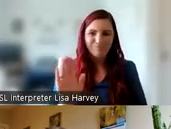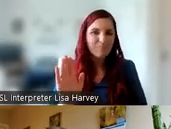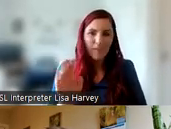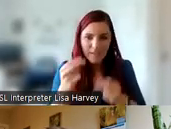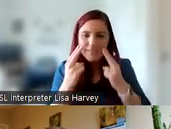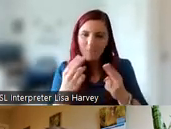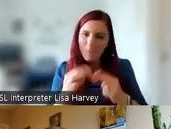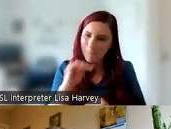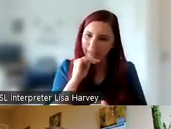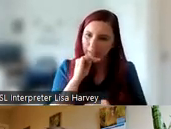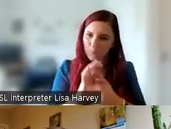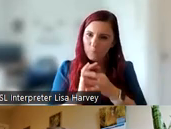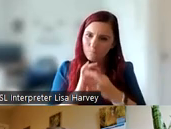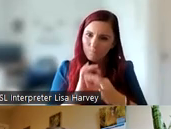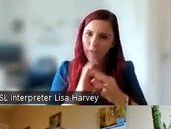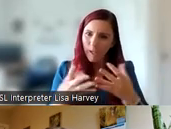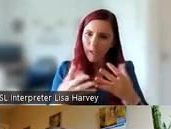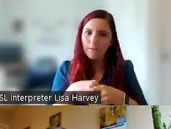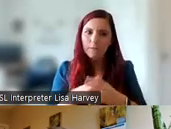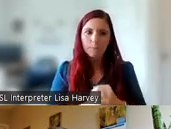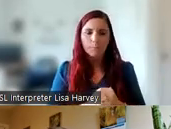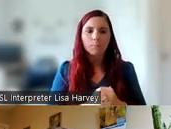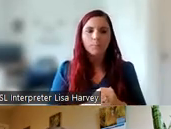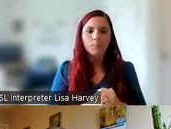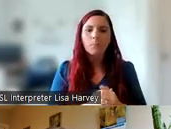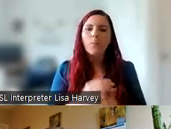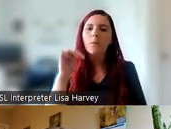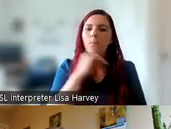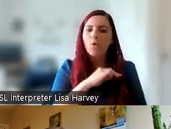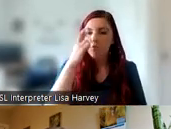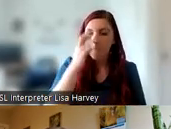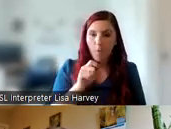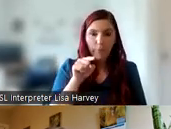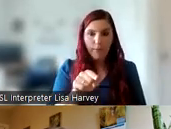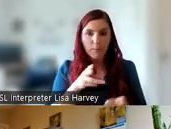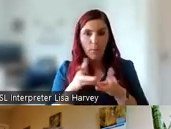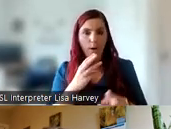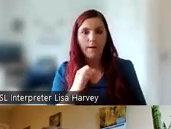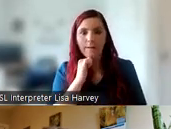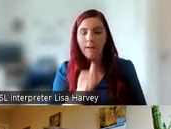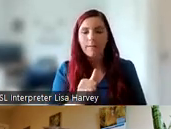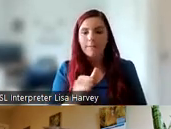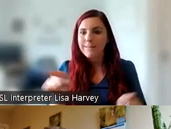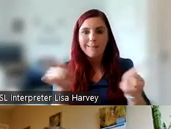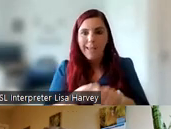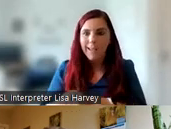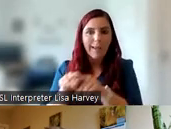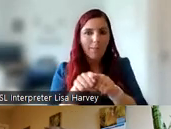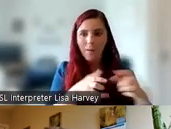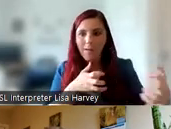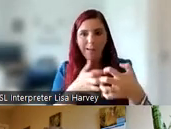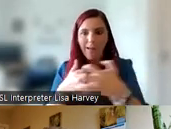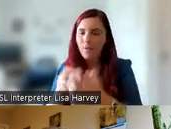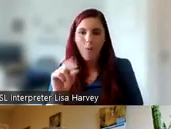meaningful and really inclusive. It's important to note as well that this work is not one size fits all. suppose a panel